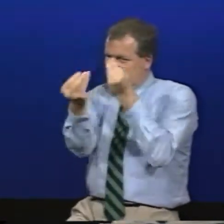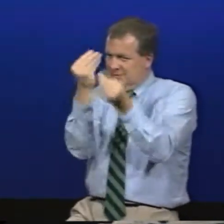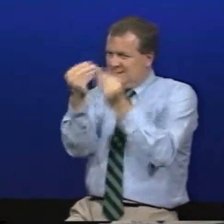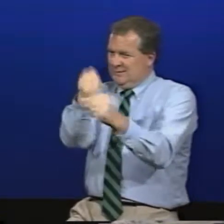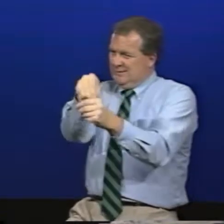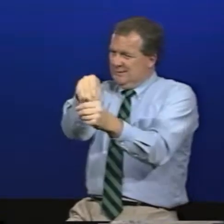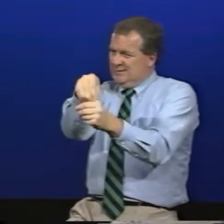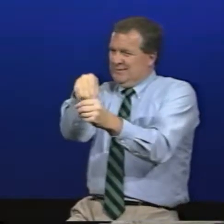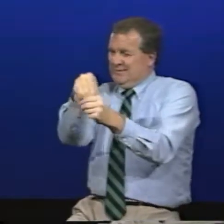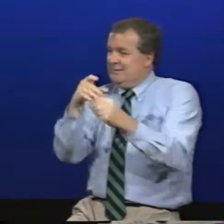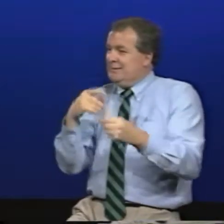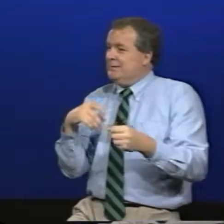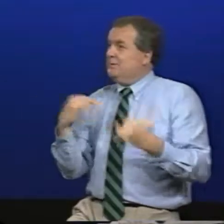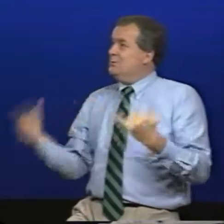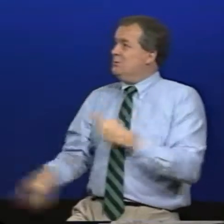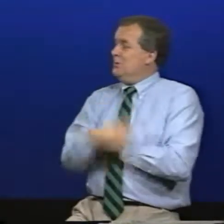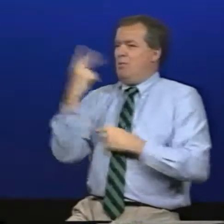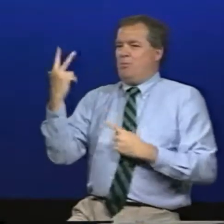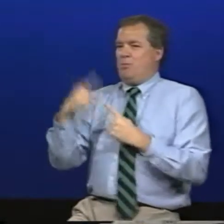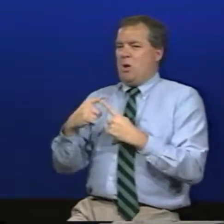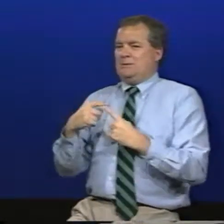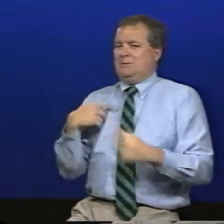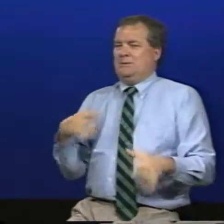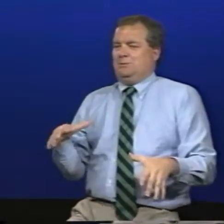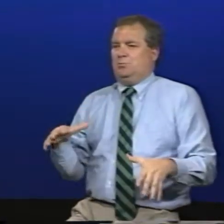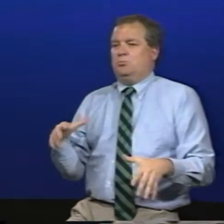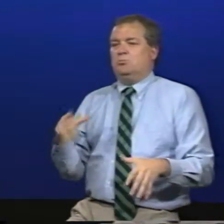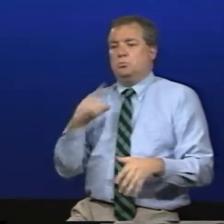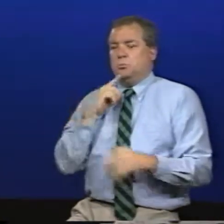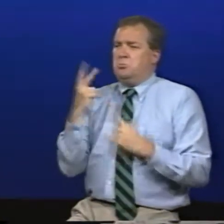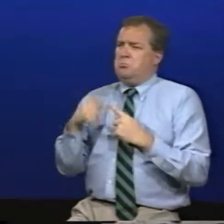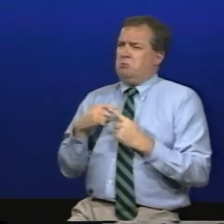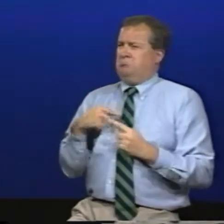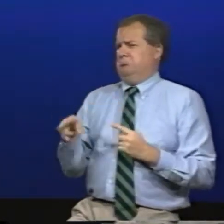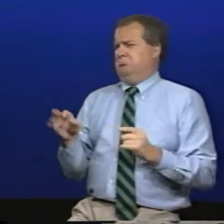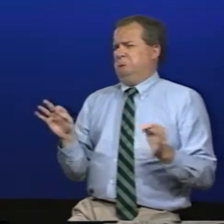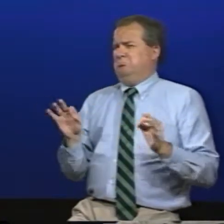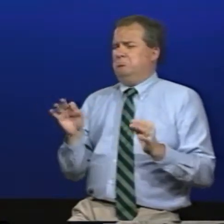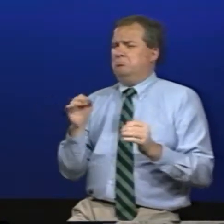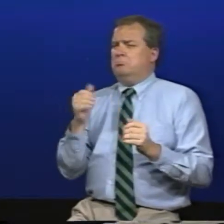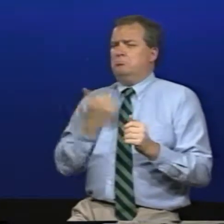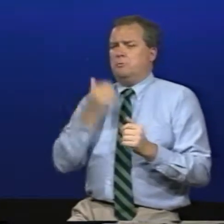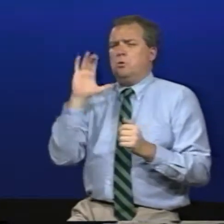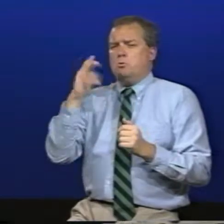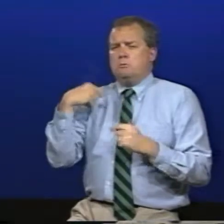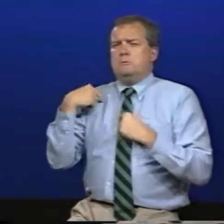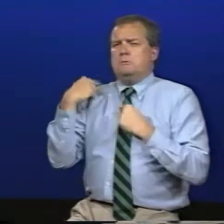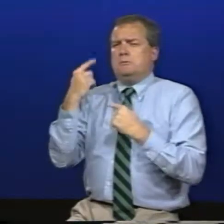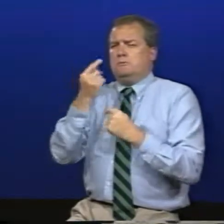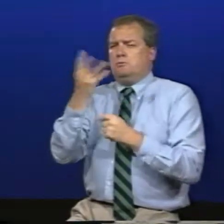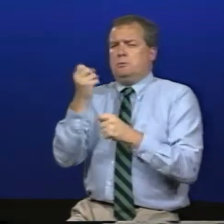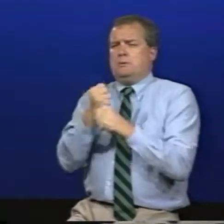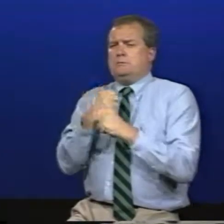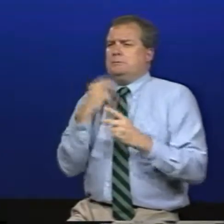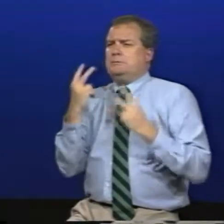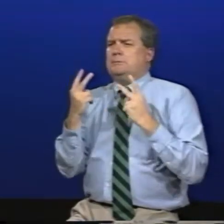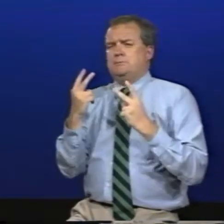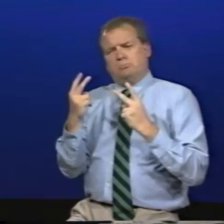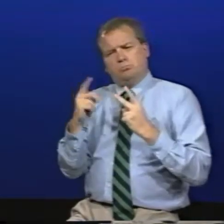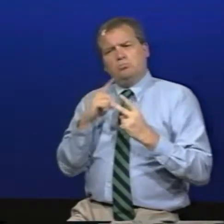close to the basket and keep things fed up and today they seem to emphasize more playing more outside of the inner court and it has